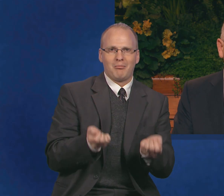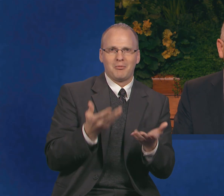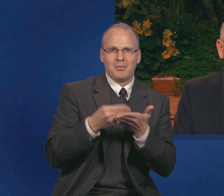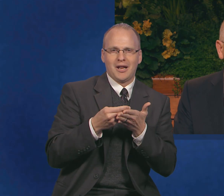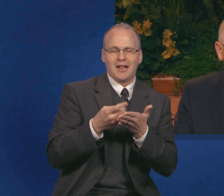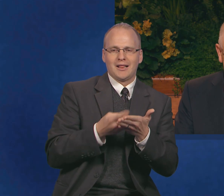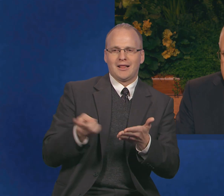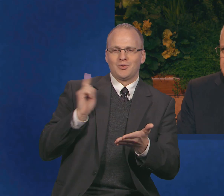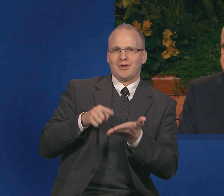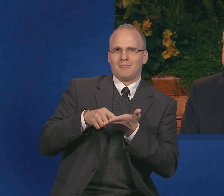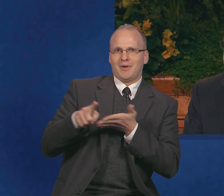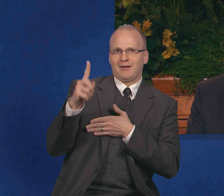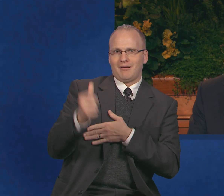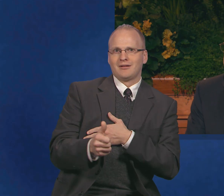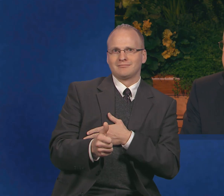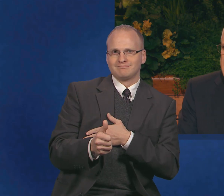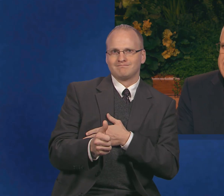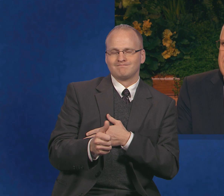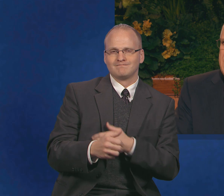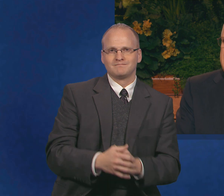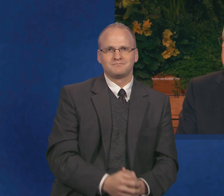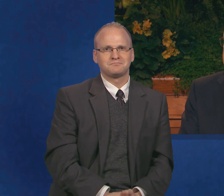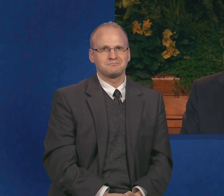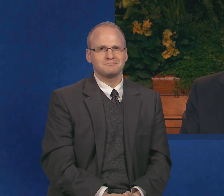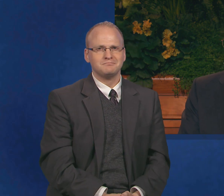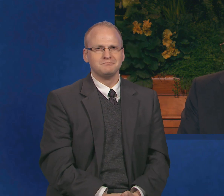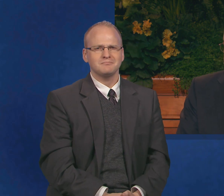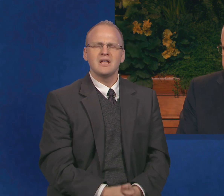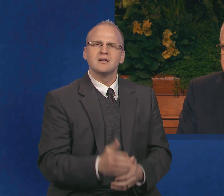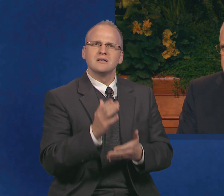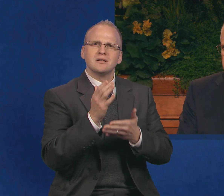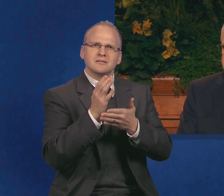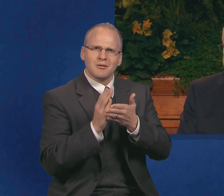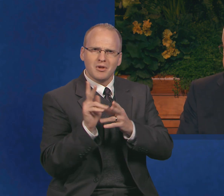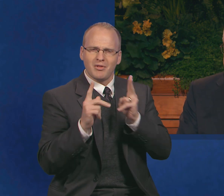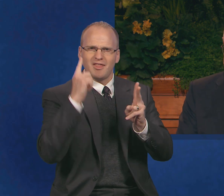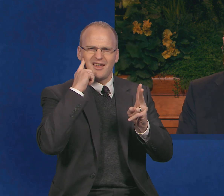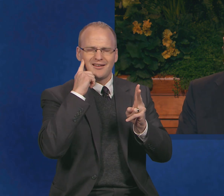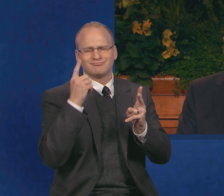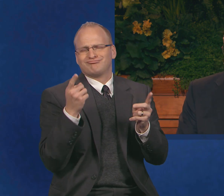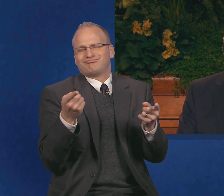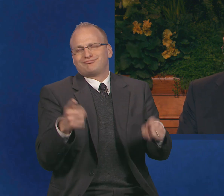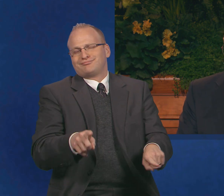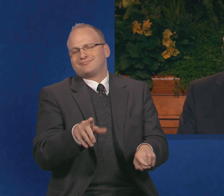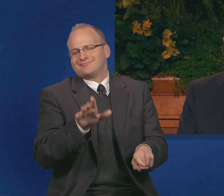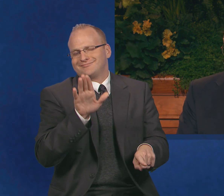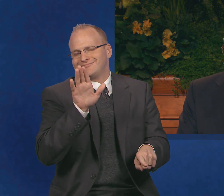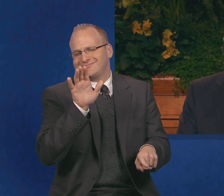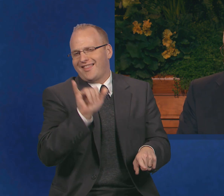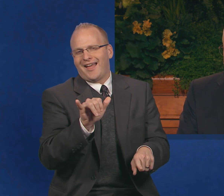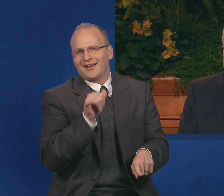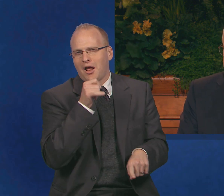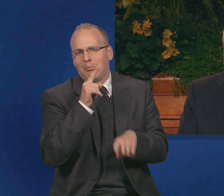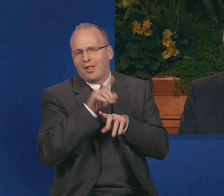To some, that might be an interesting coincidence, but to the Whetton family,